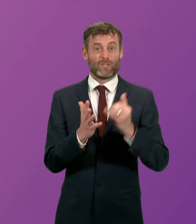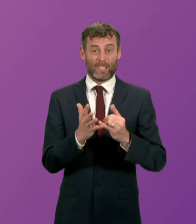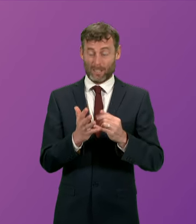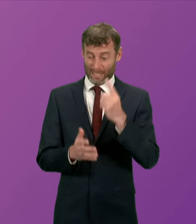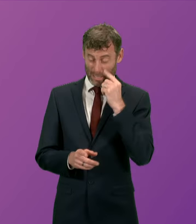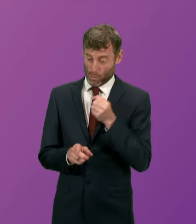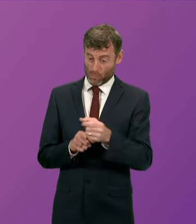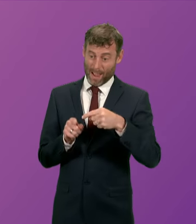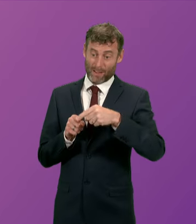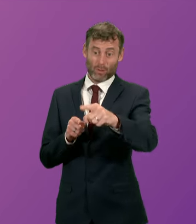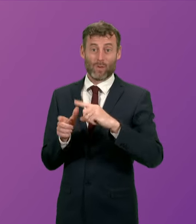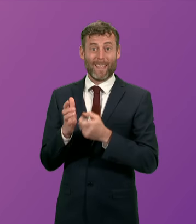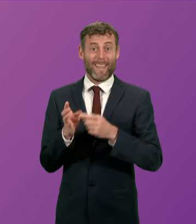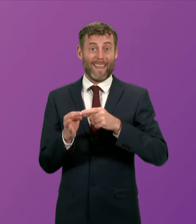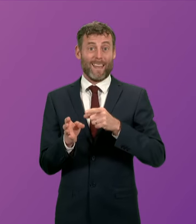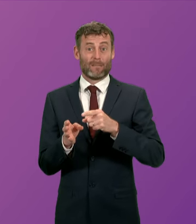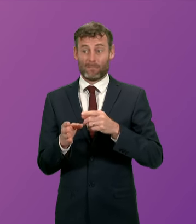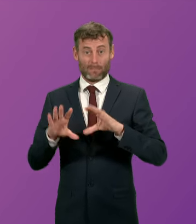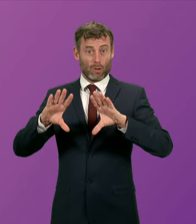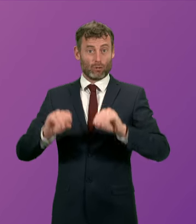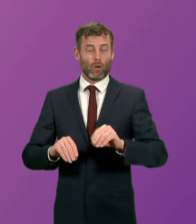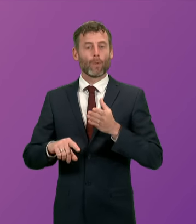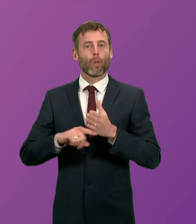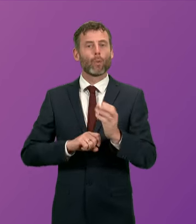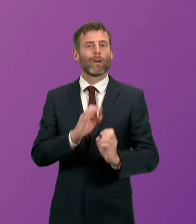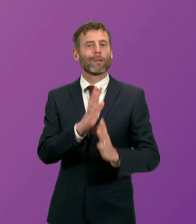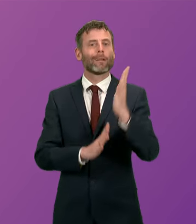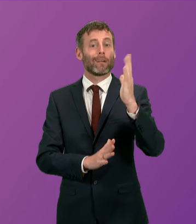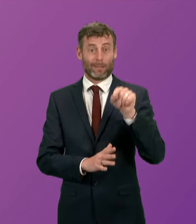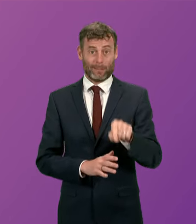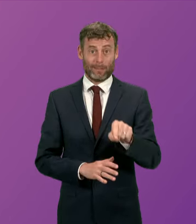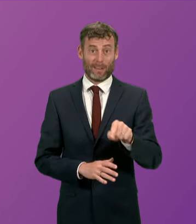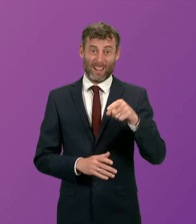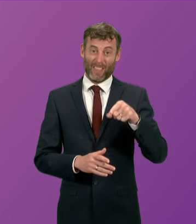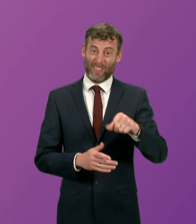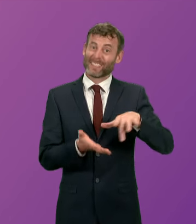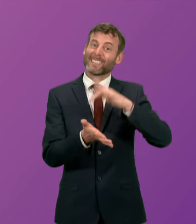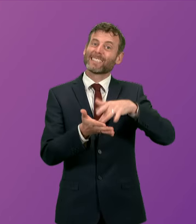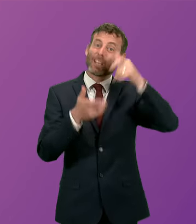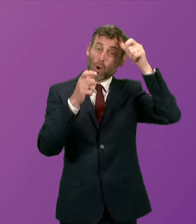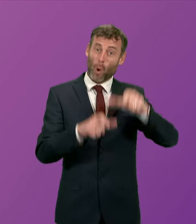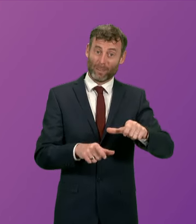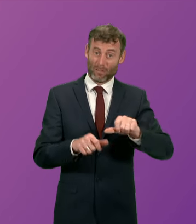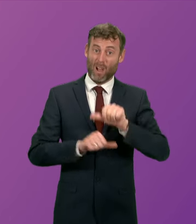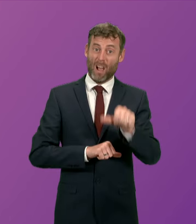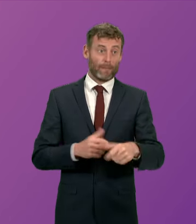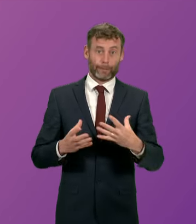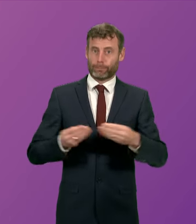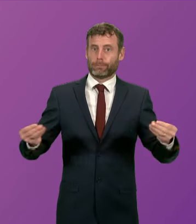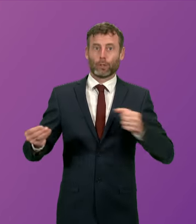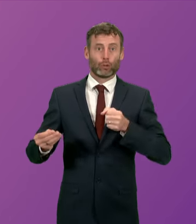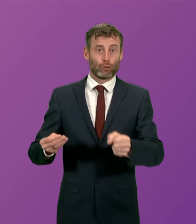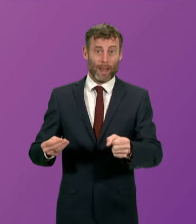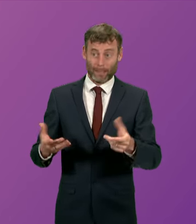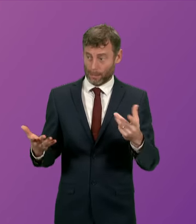Stranar and Ayr stopped following the arson attack on the Ayr Station Hotel. Given the considerable disruption to my constituents and